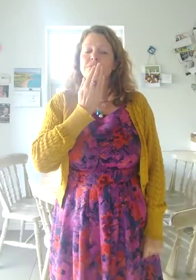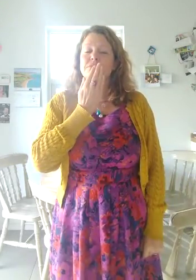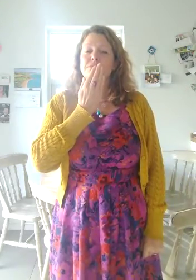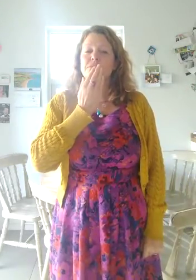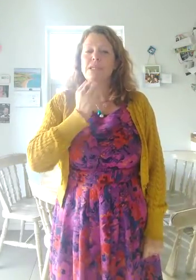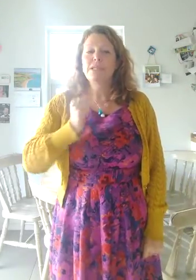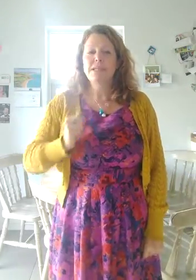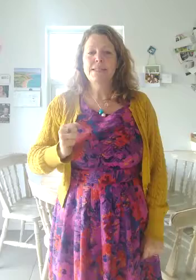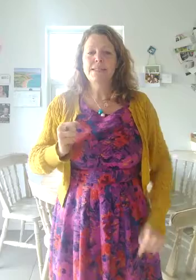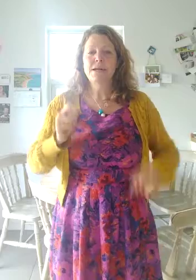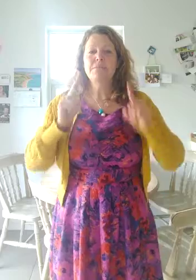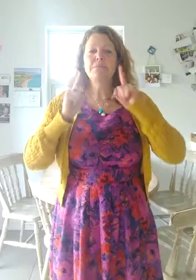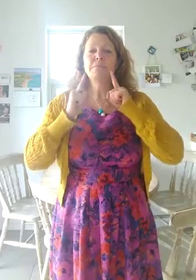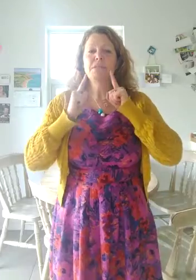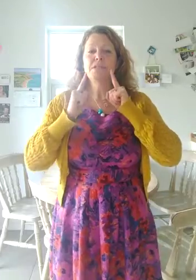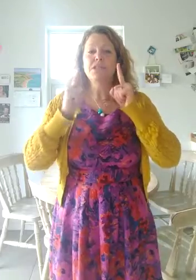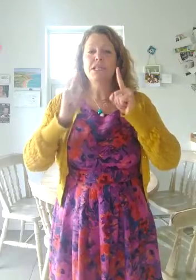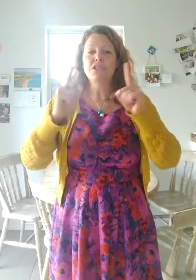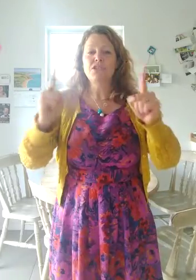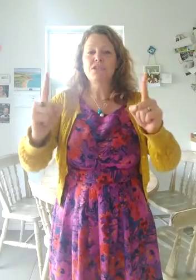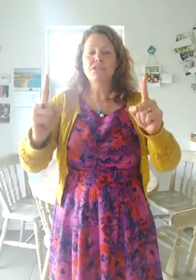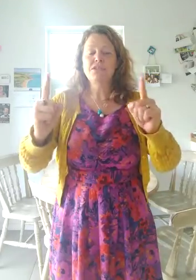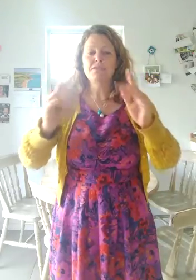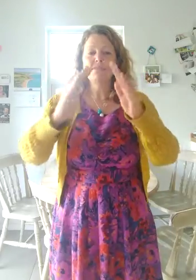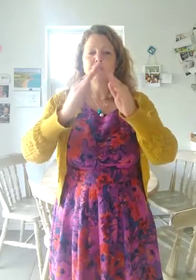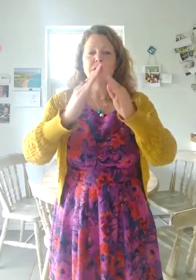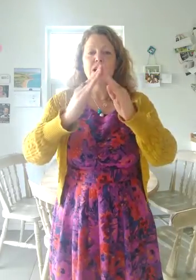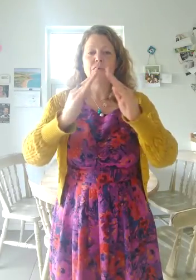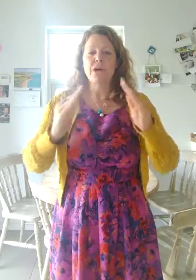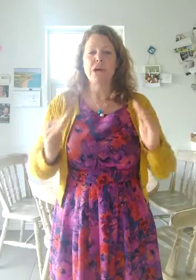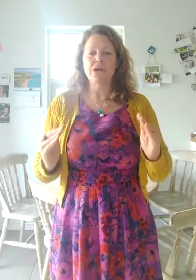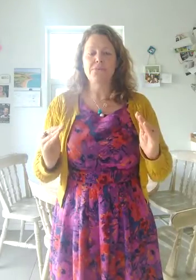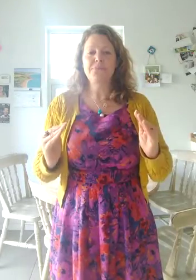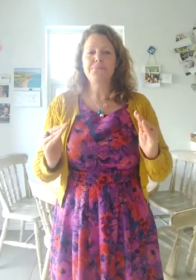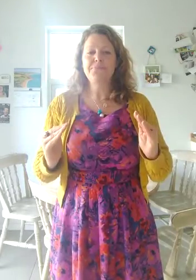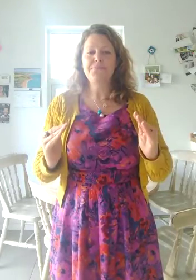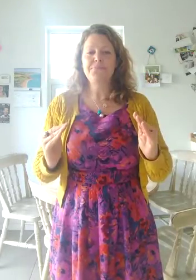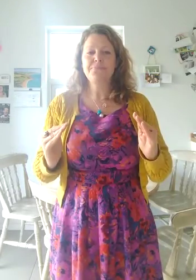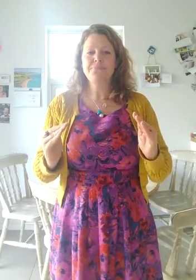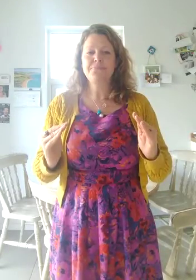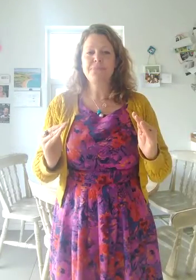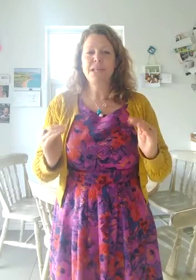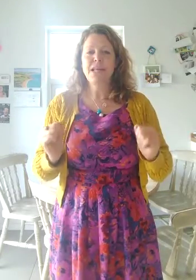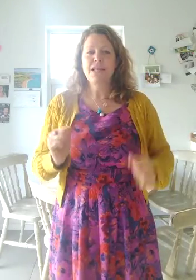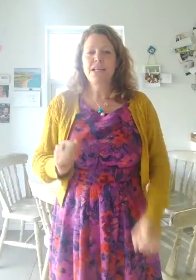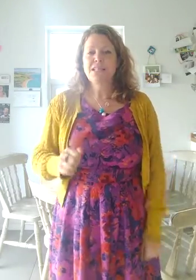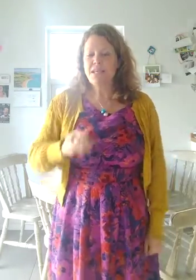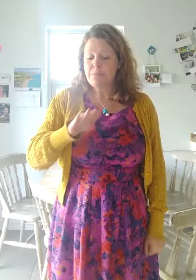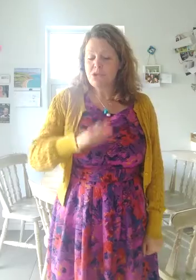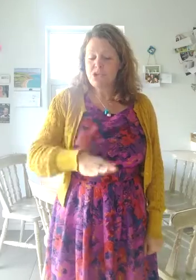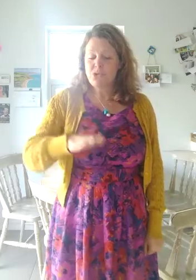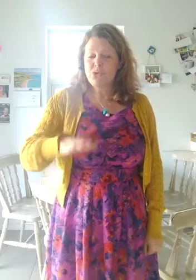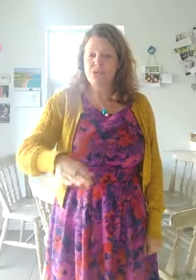Some teachers are at home. Some children